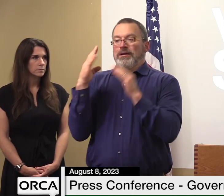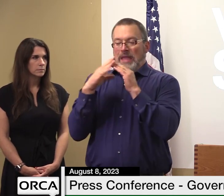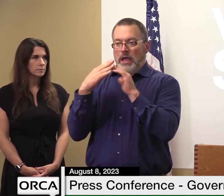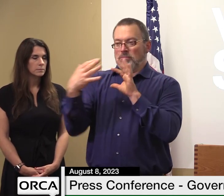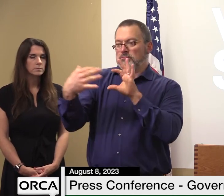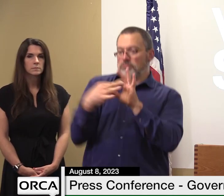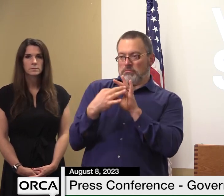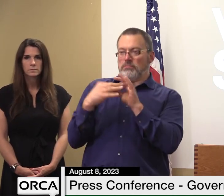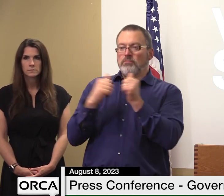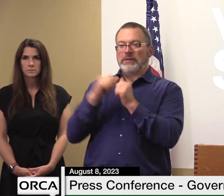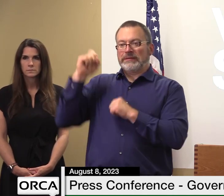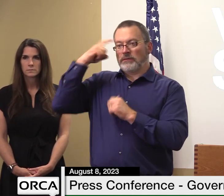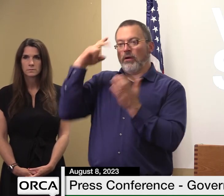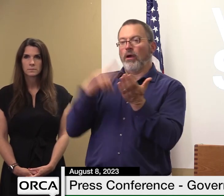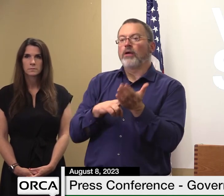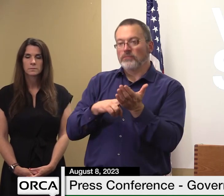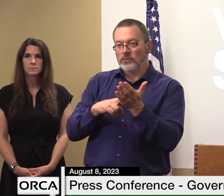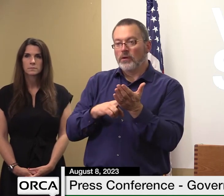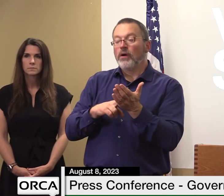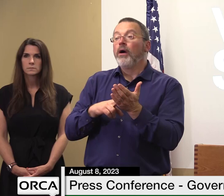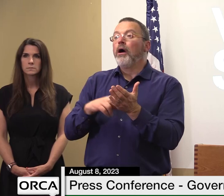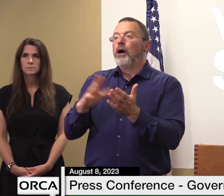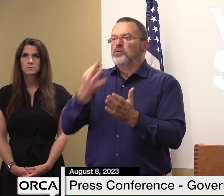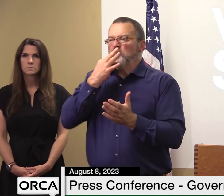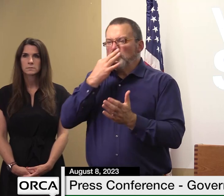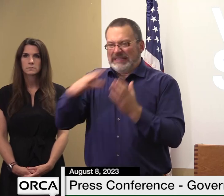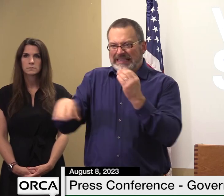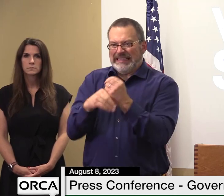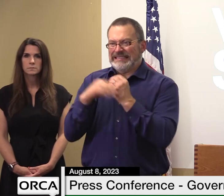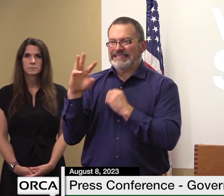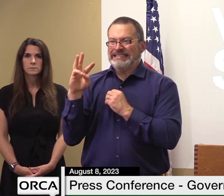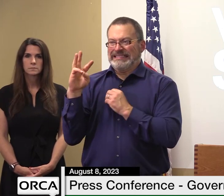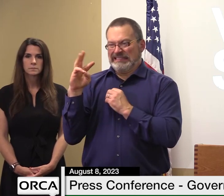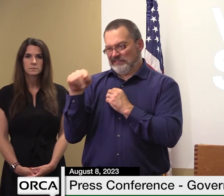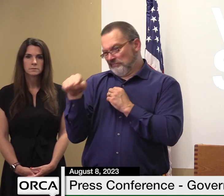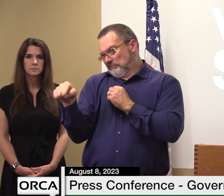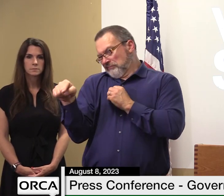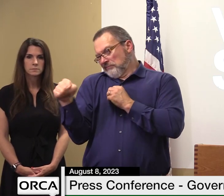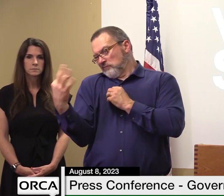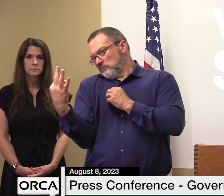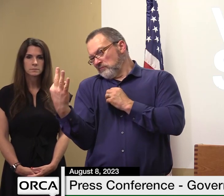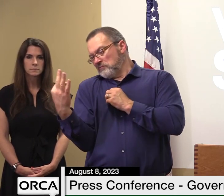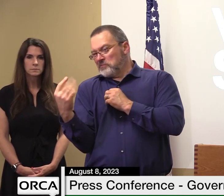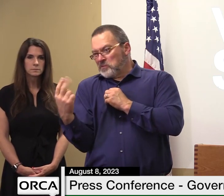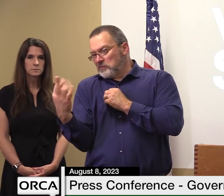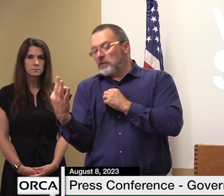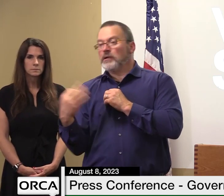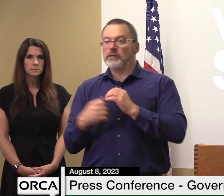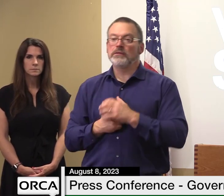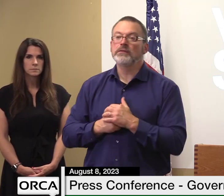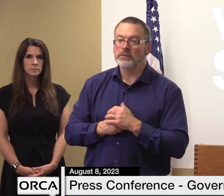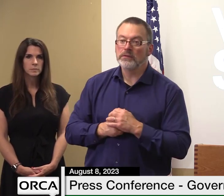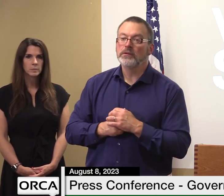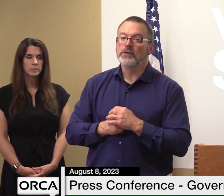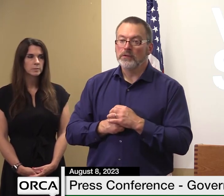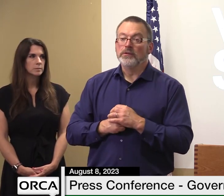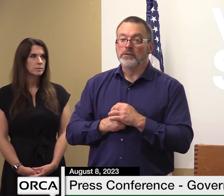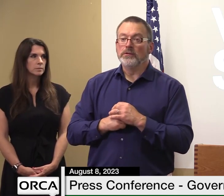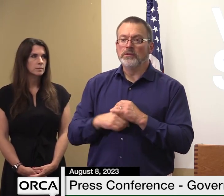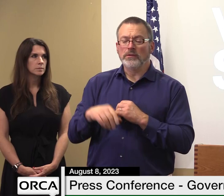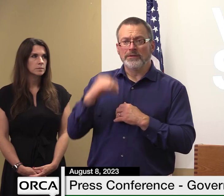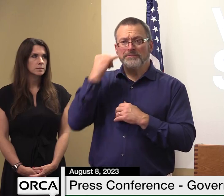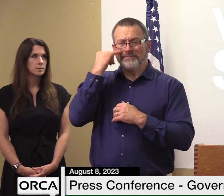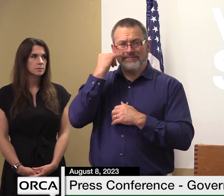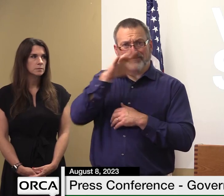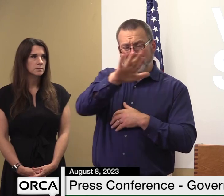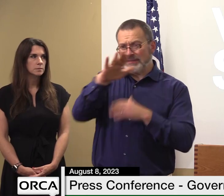that will be joining the state contract work by week's end if your community is struggling to create a plan for